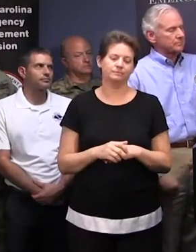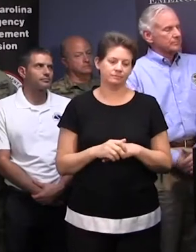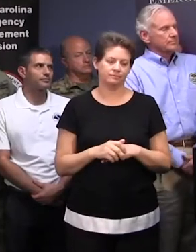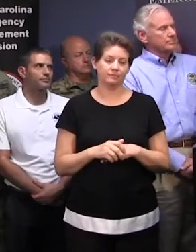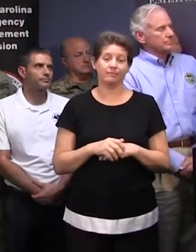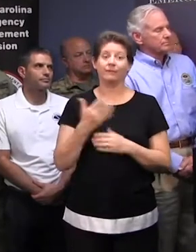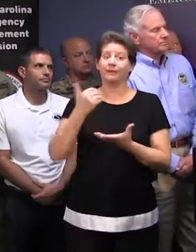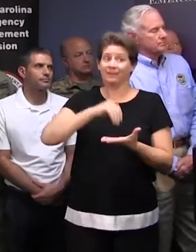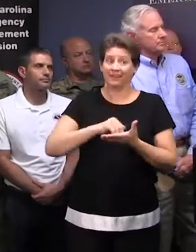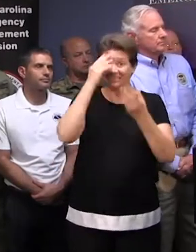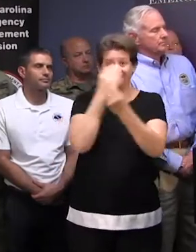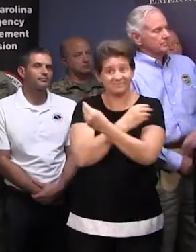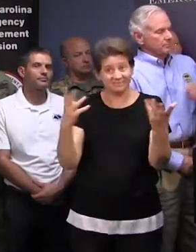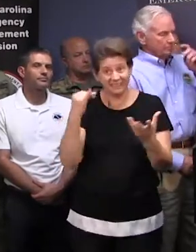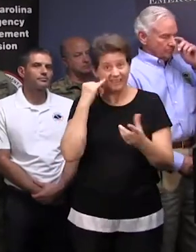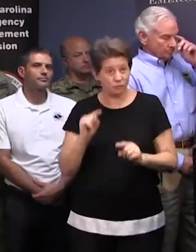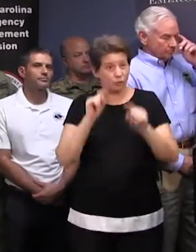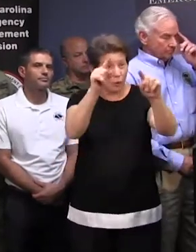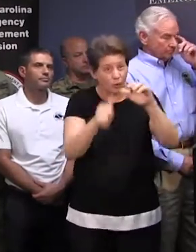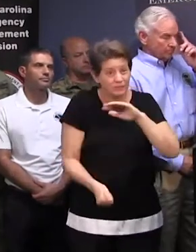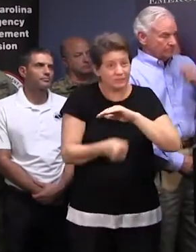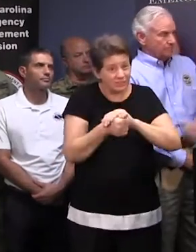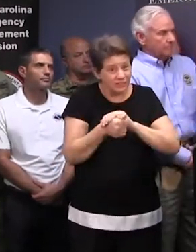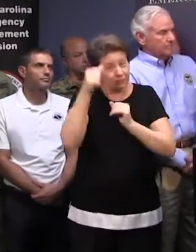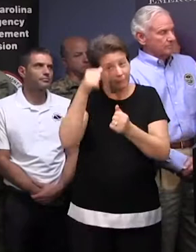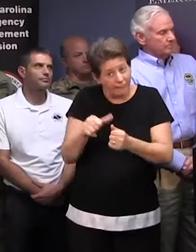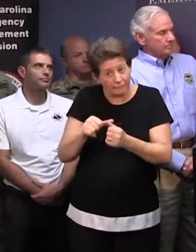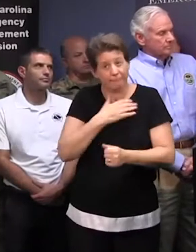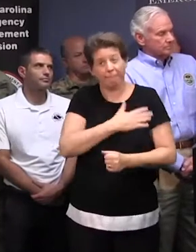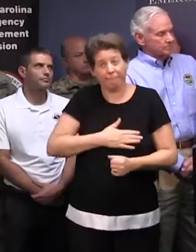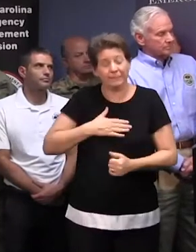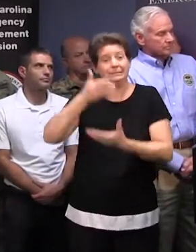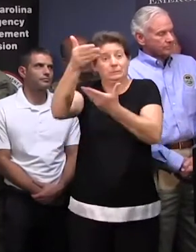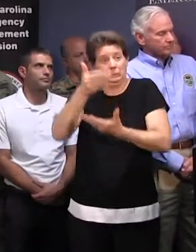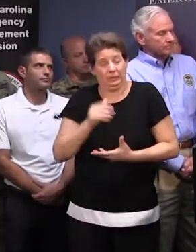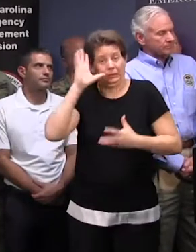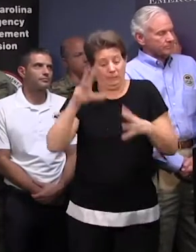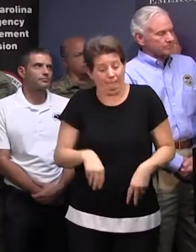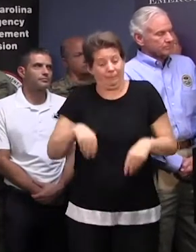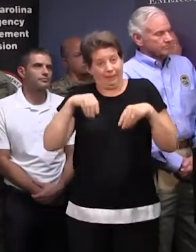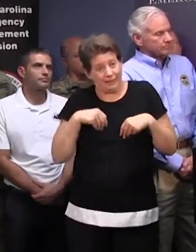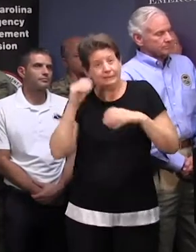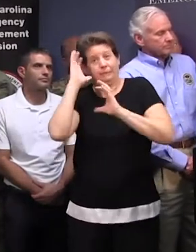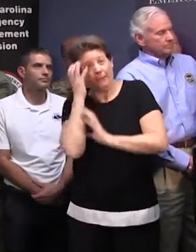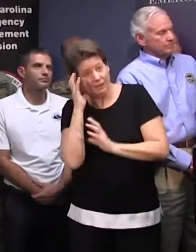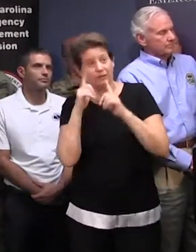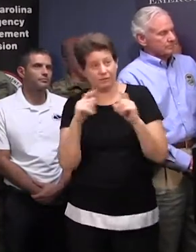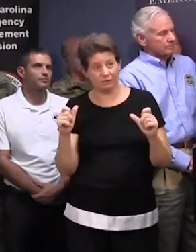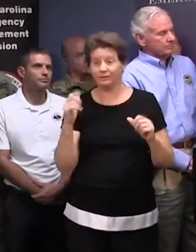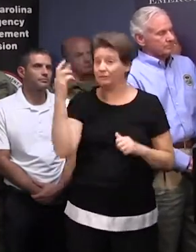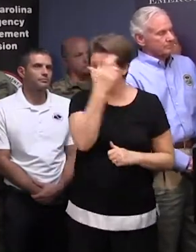what to bring with you to the shelters, please be reminded to bring bedding materials, as when you arrive, you